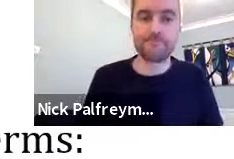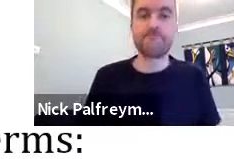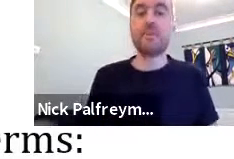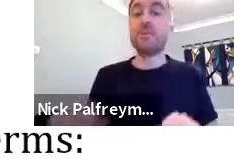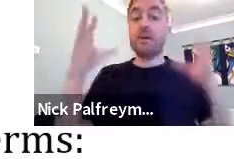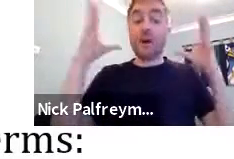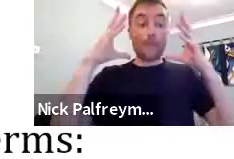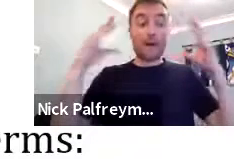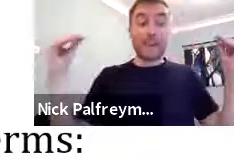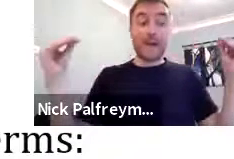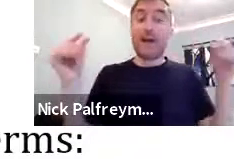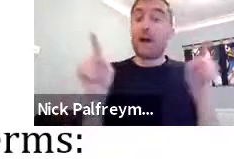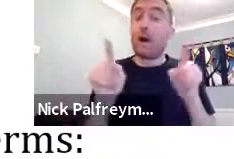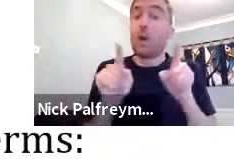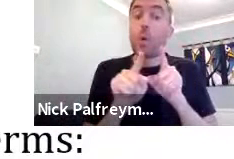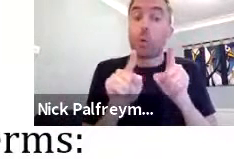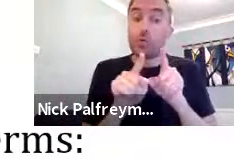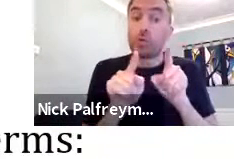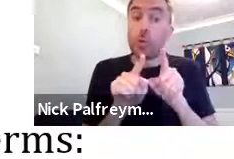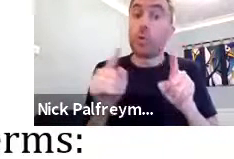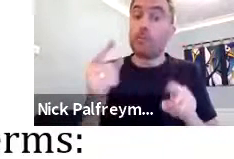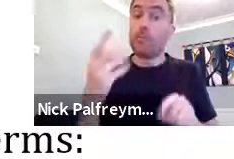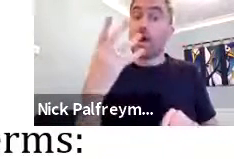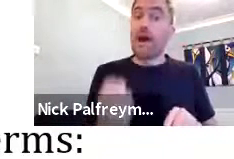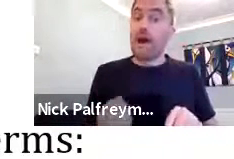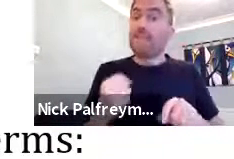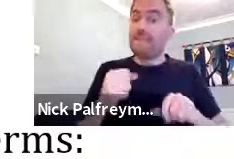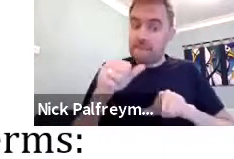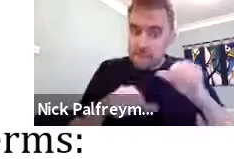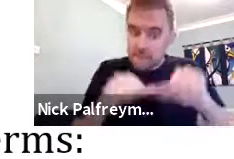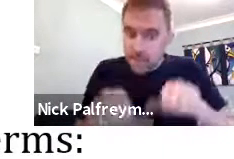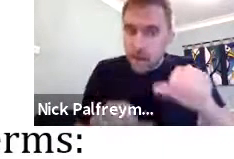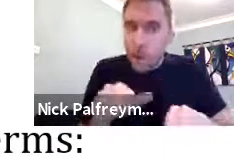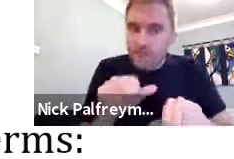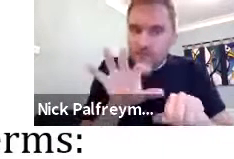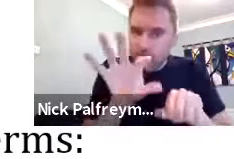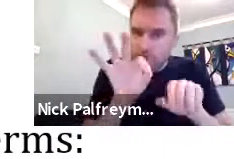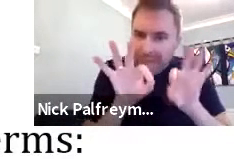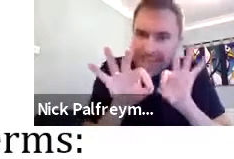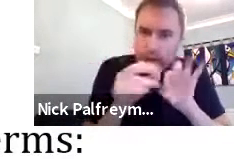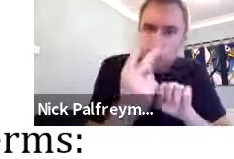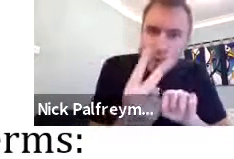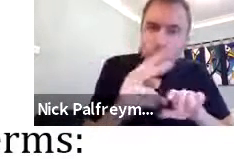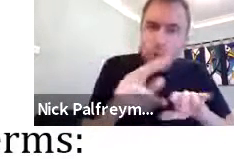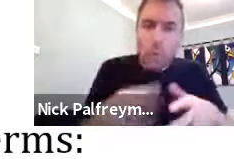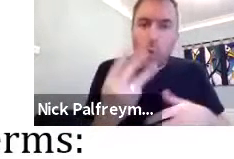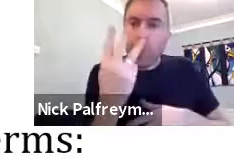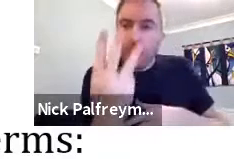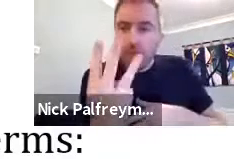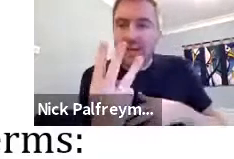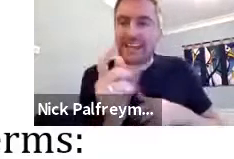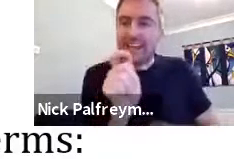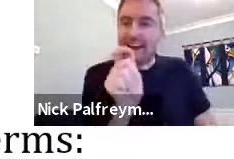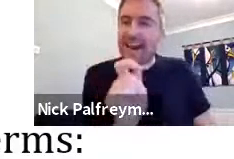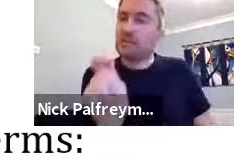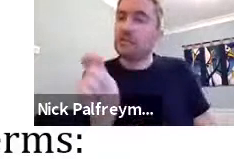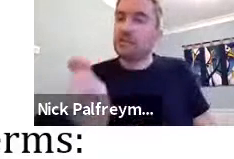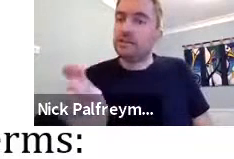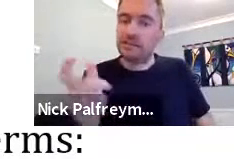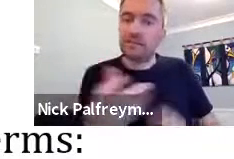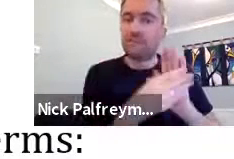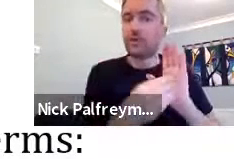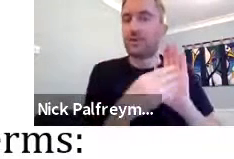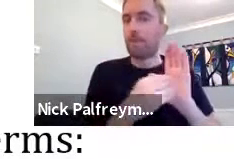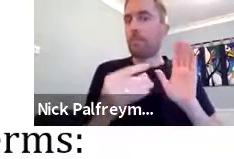So, it's been nativised. And padang, also, there's a tendency to